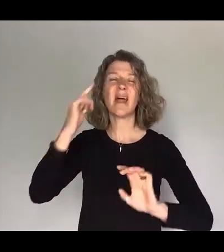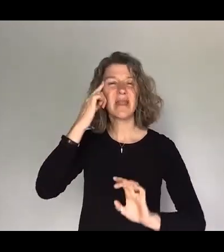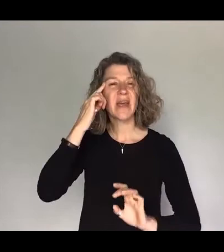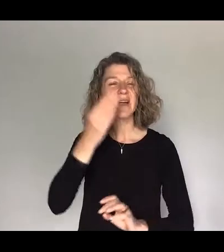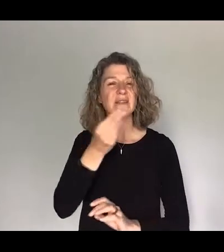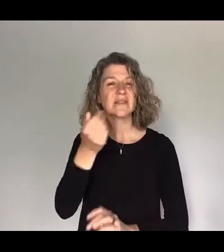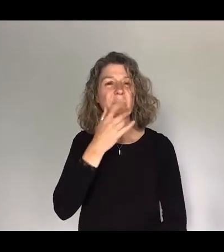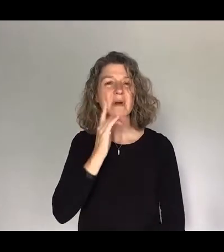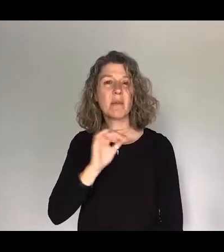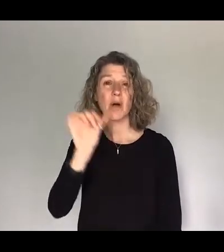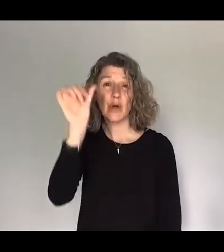that you need an encounter with Jesus